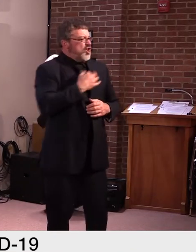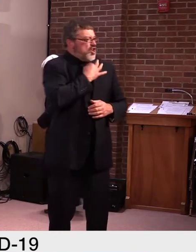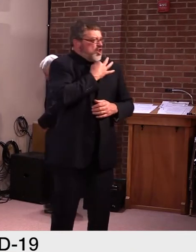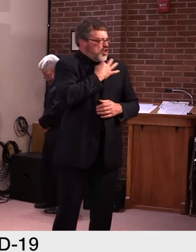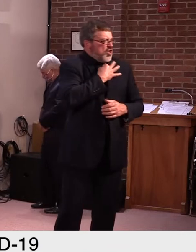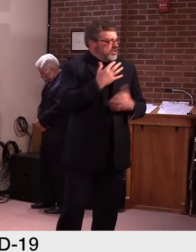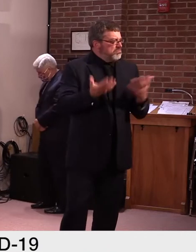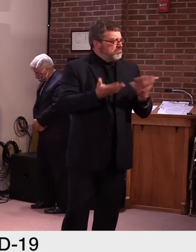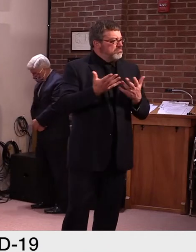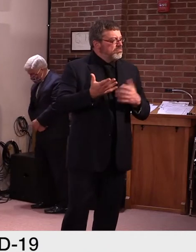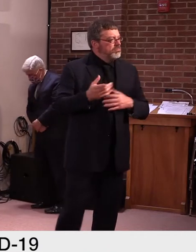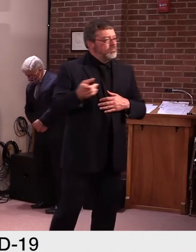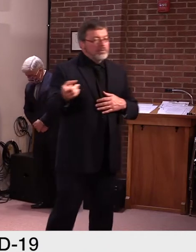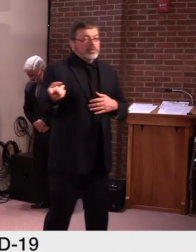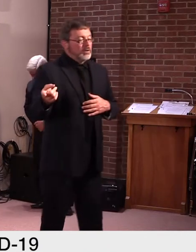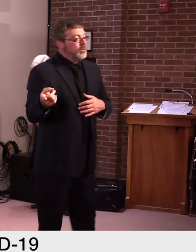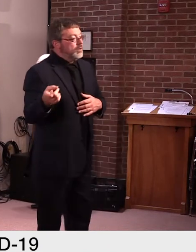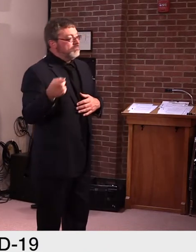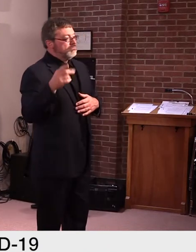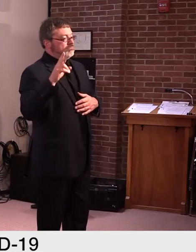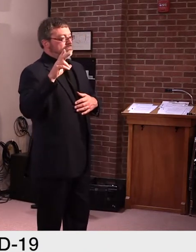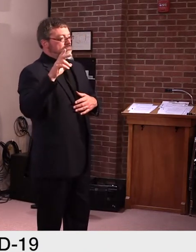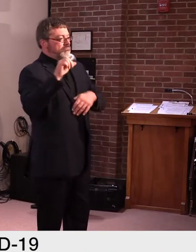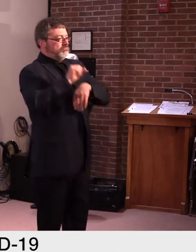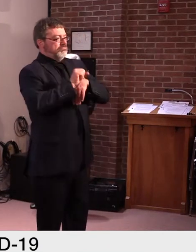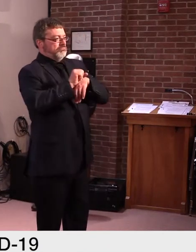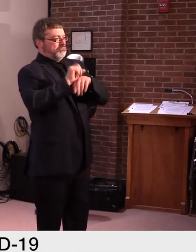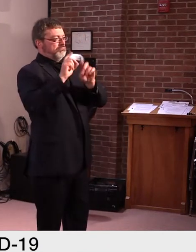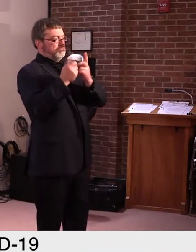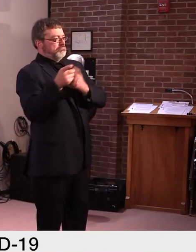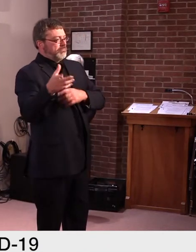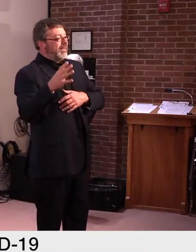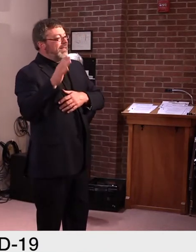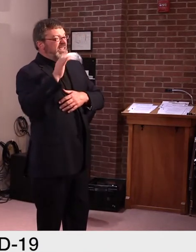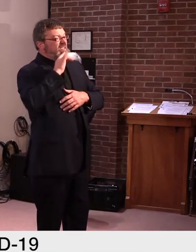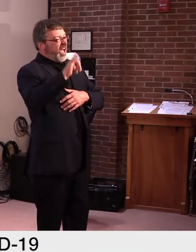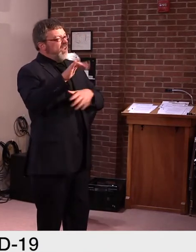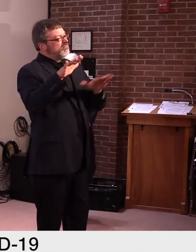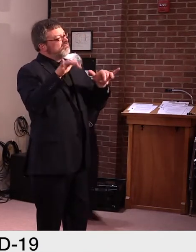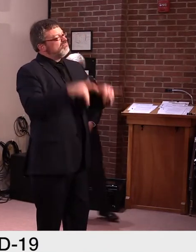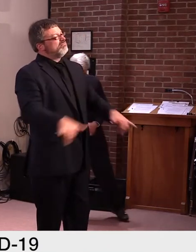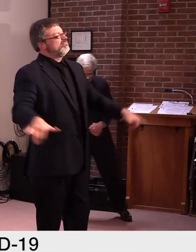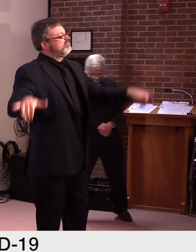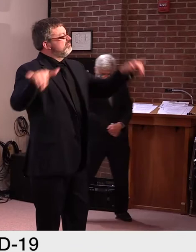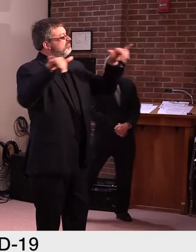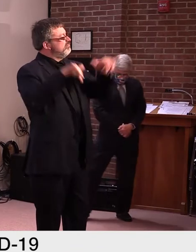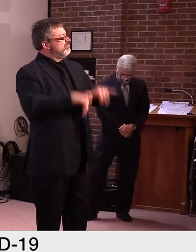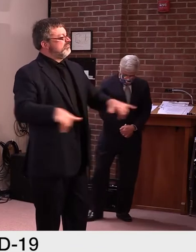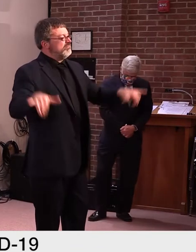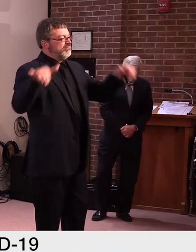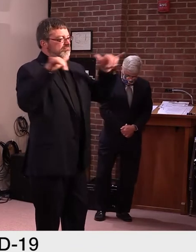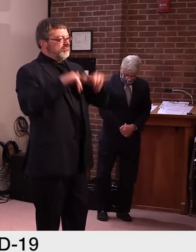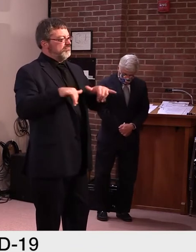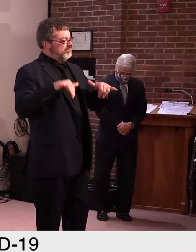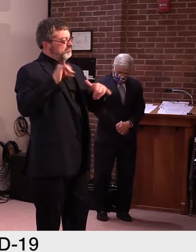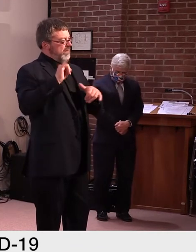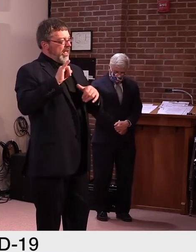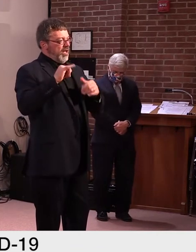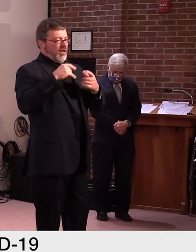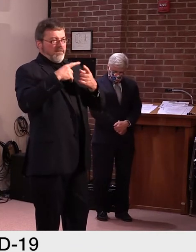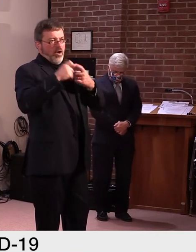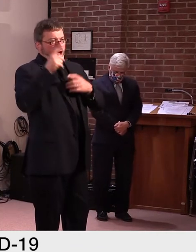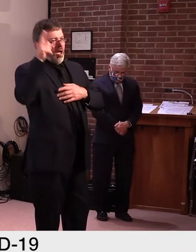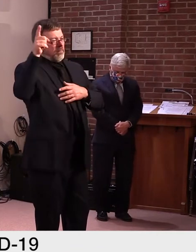that's a good question. They have been doing the same survey all along. this survey, again, is administered by the U.S. Census Bureau. It is done in